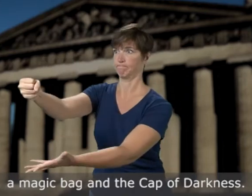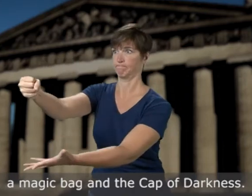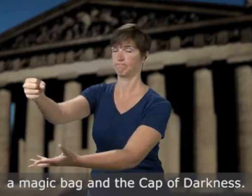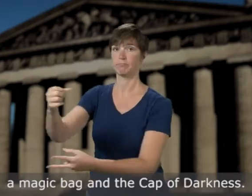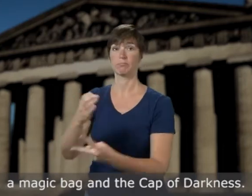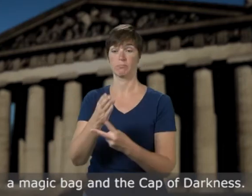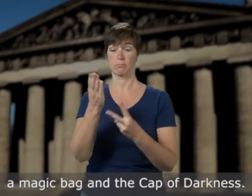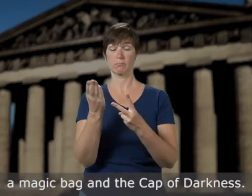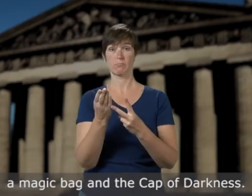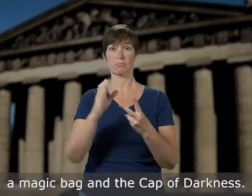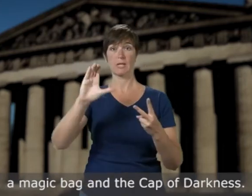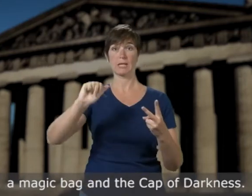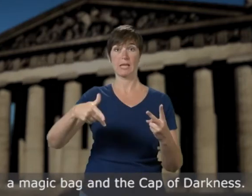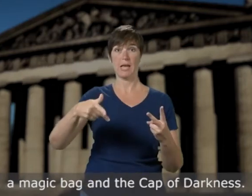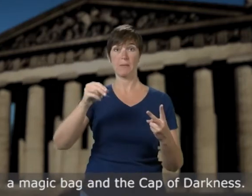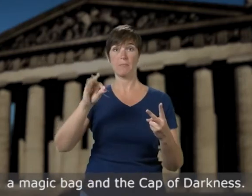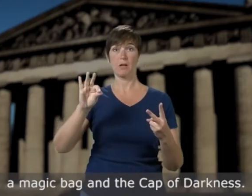and the cap of darkness